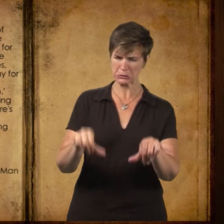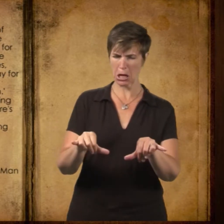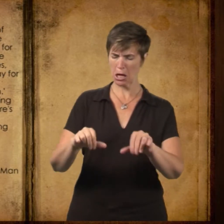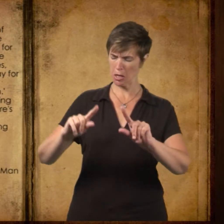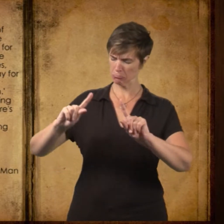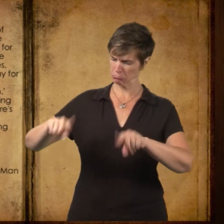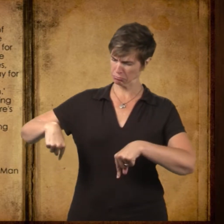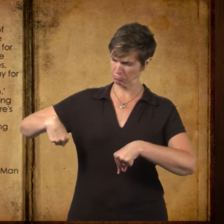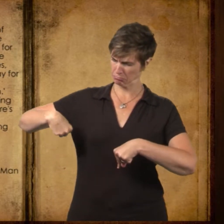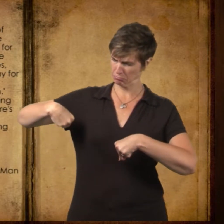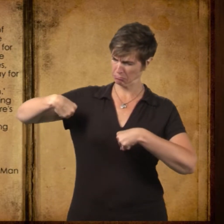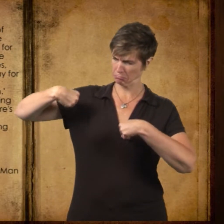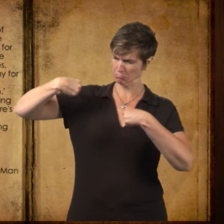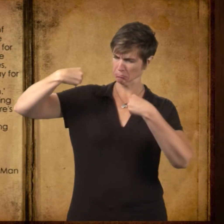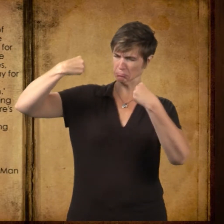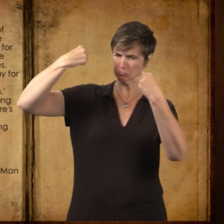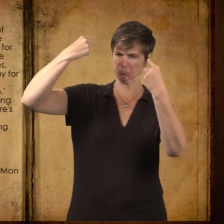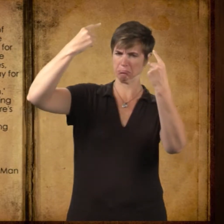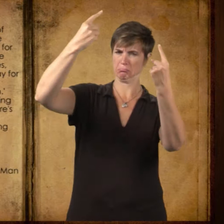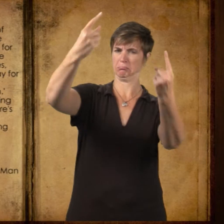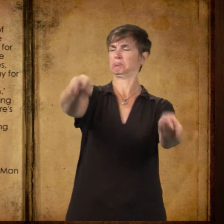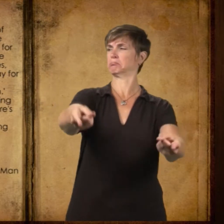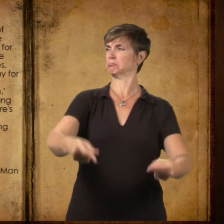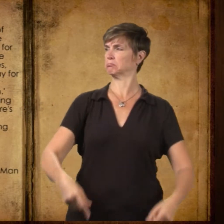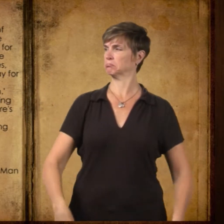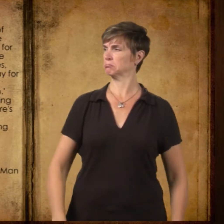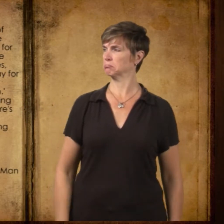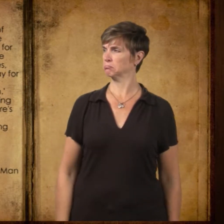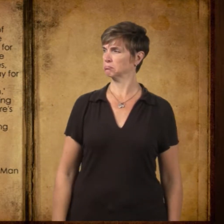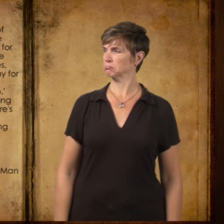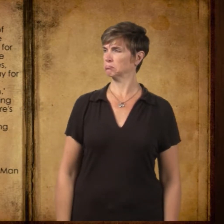There's always been a lottery, he added petulantly.